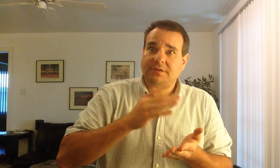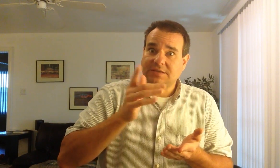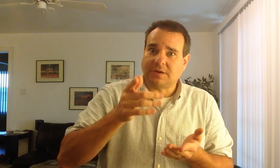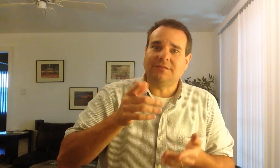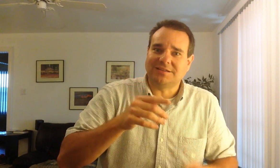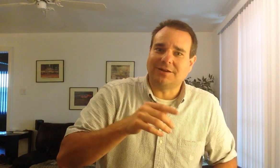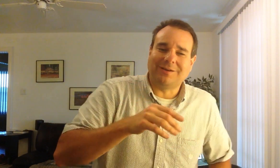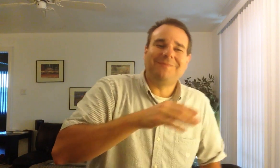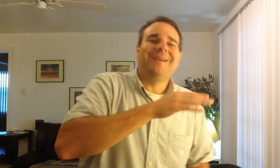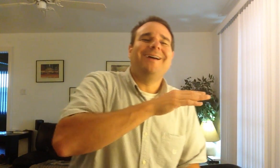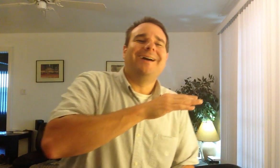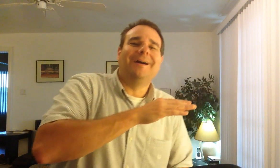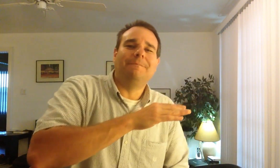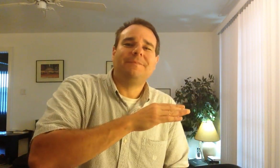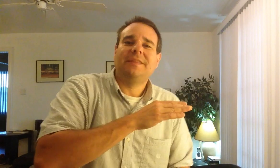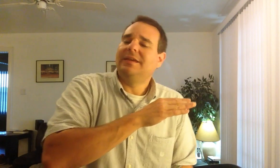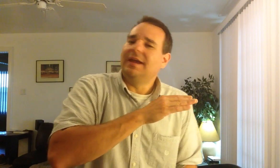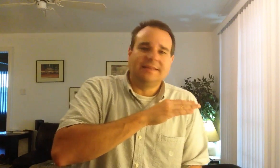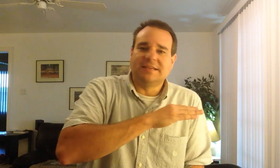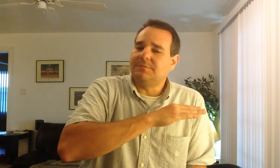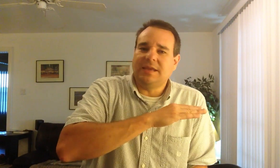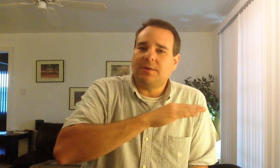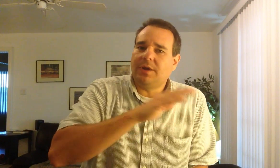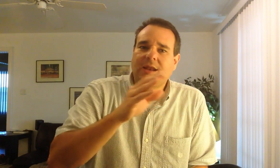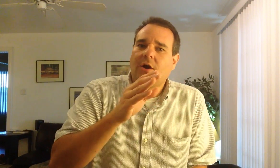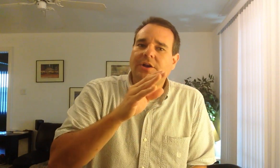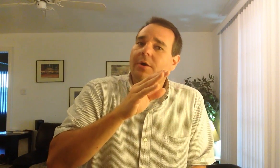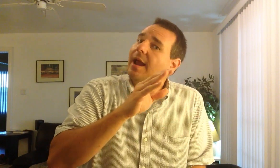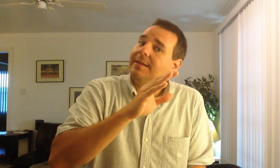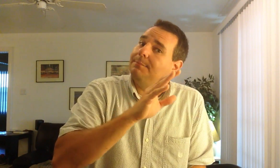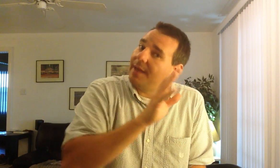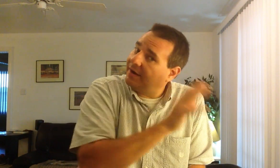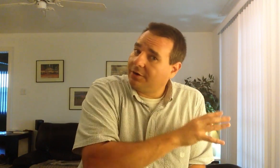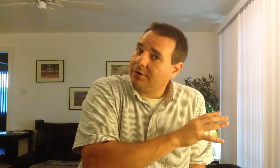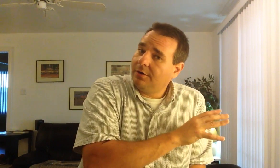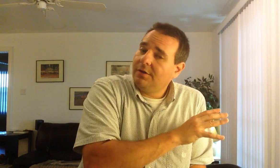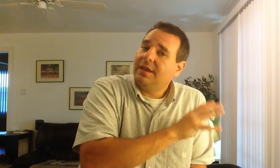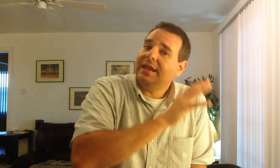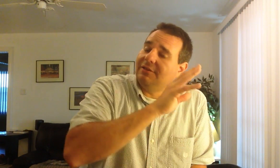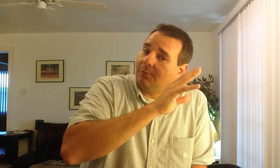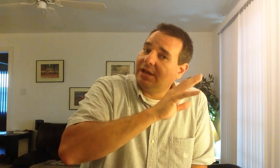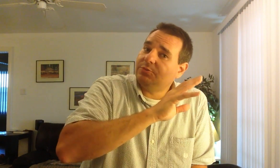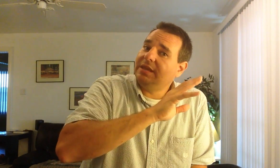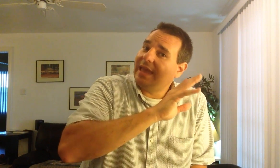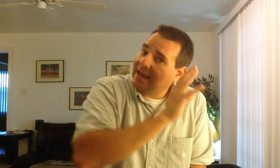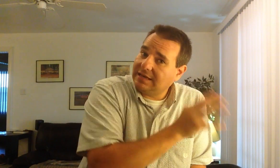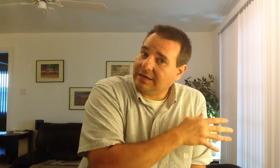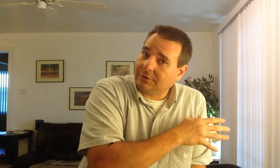That's right. I said it right. It doesn't mean that we're getting audio any better in the range we can hear.